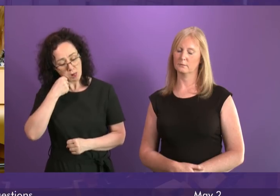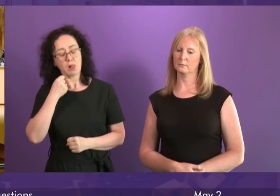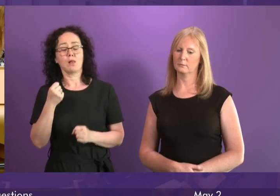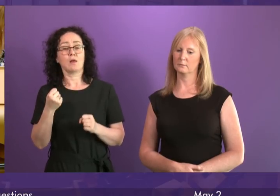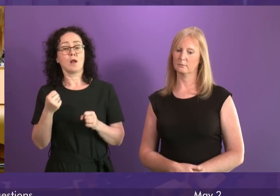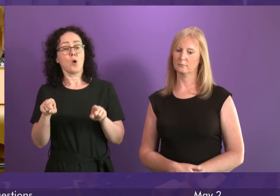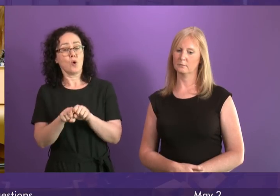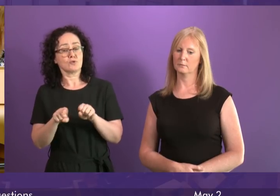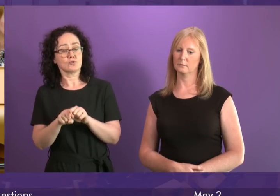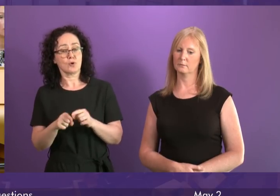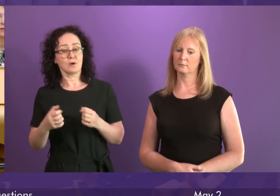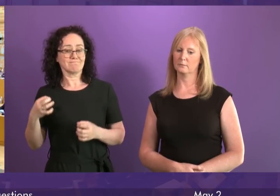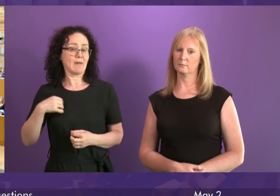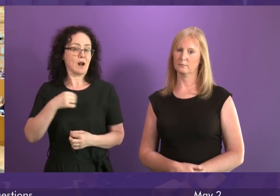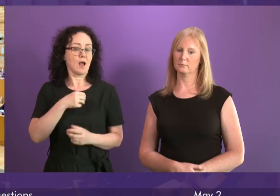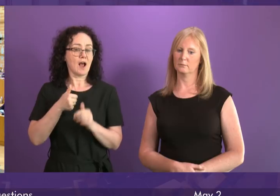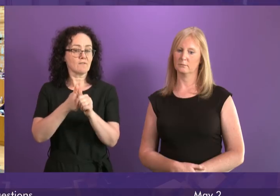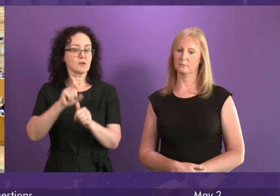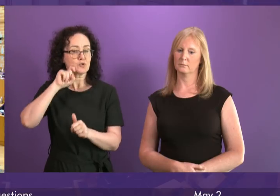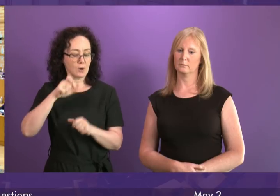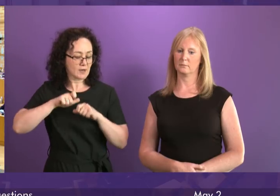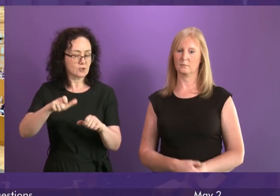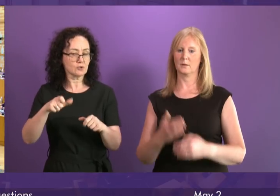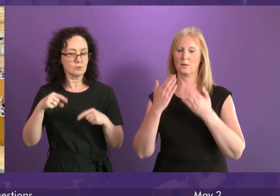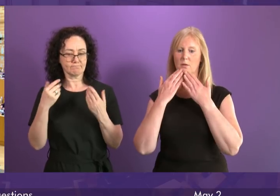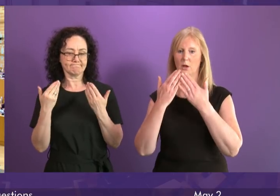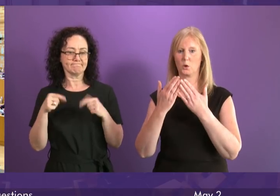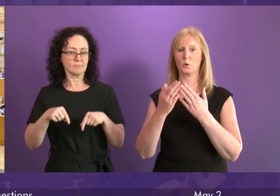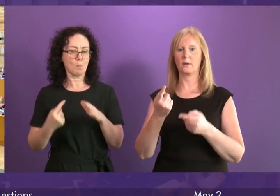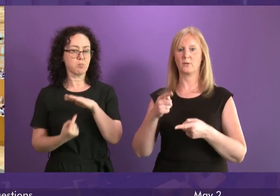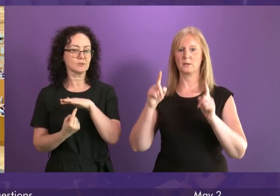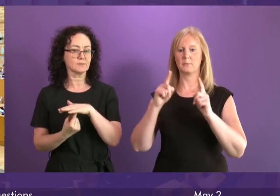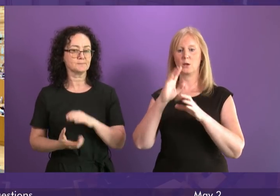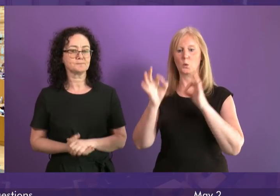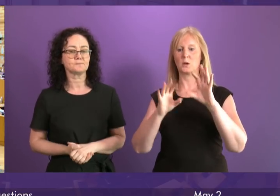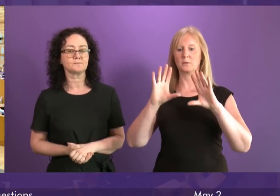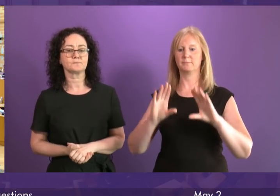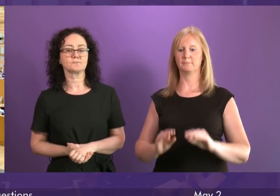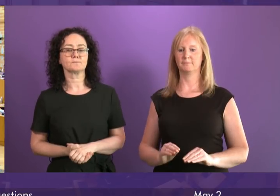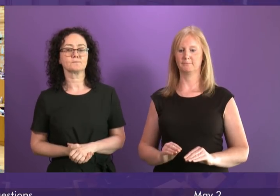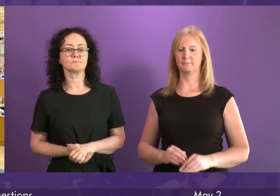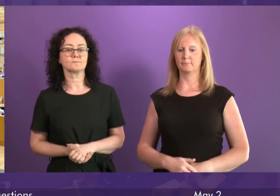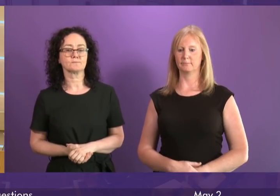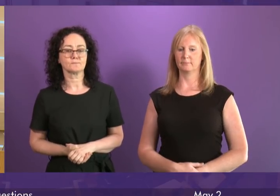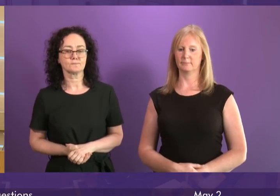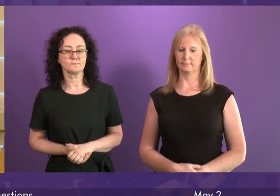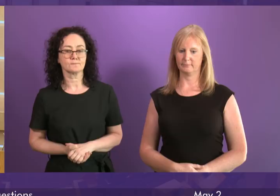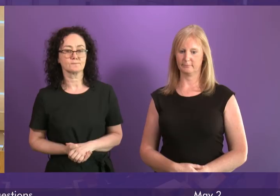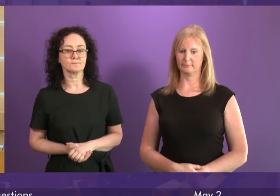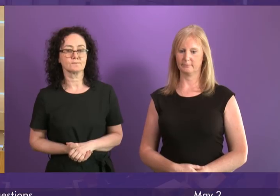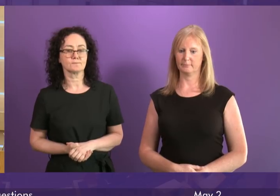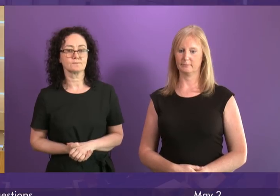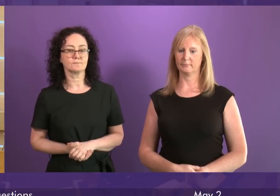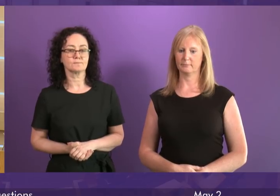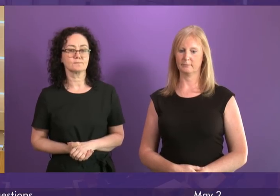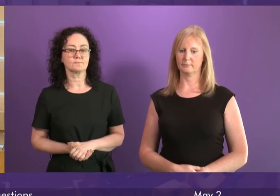advisers will continue to do so thank you very much and that concludes the first minister's questions we're going to move on shortly to members